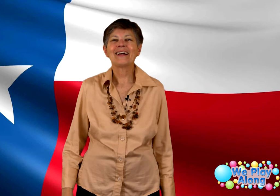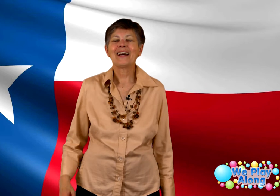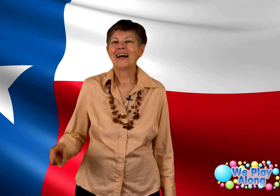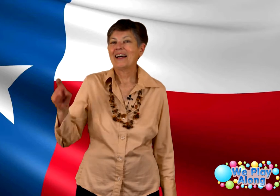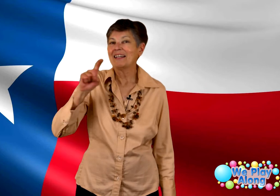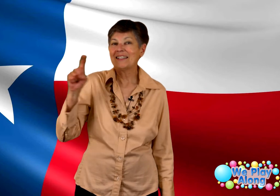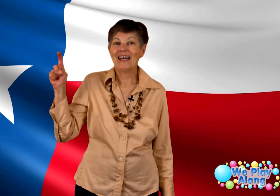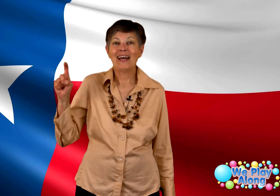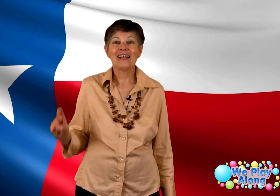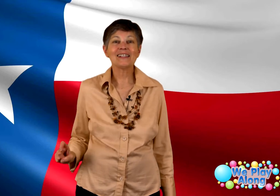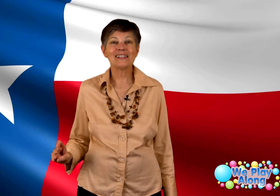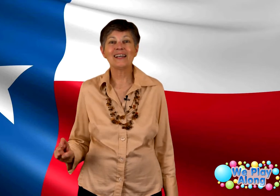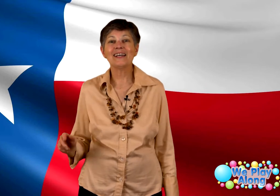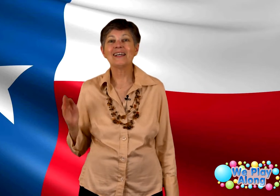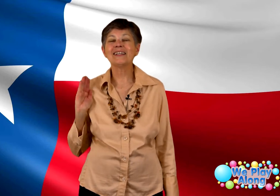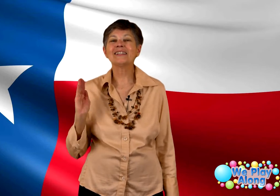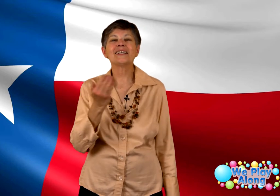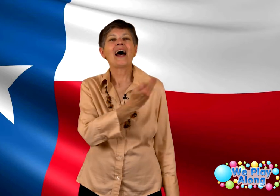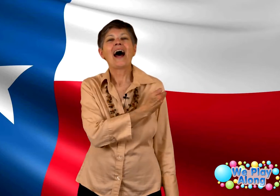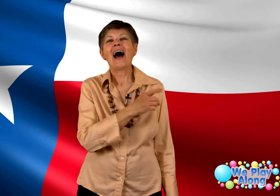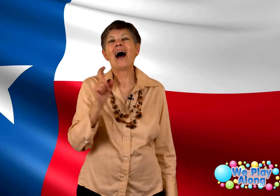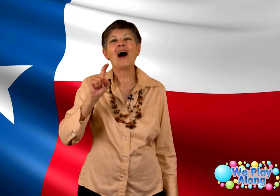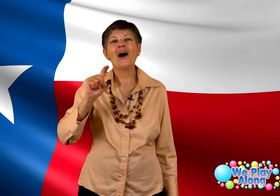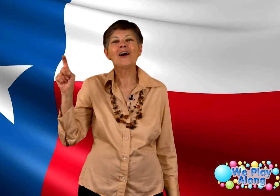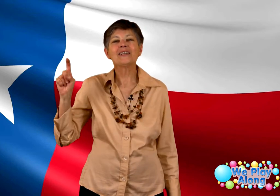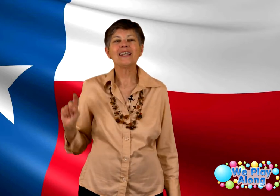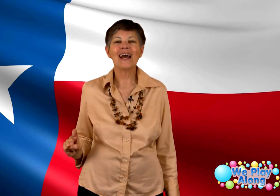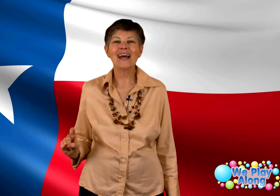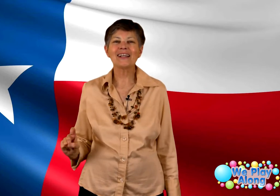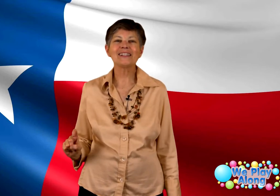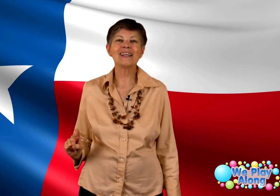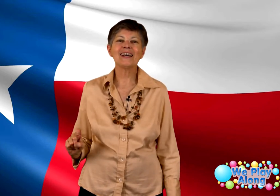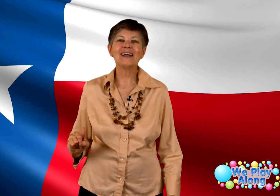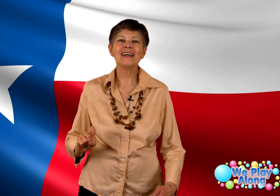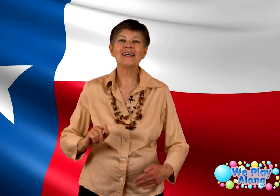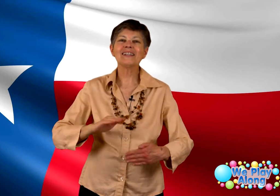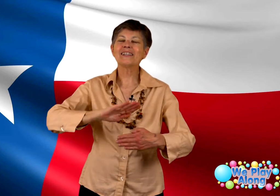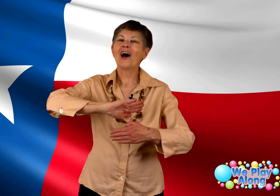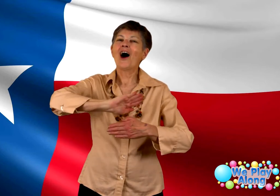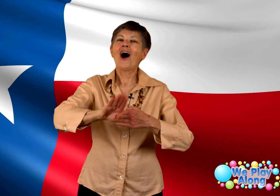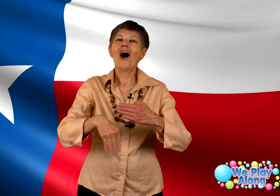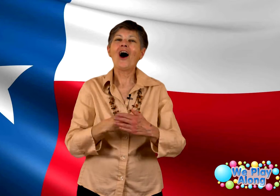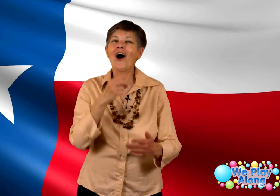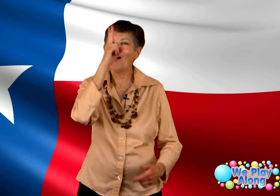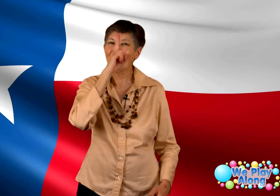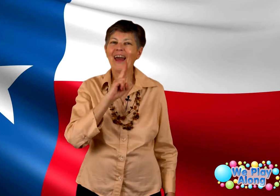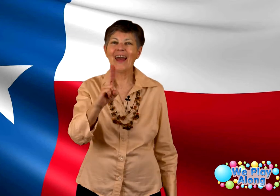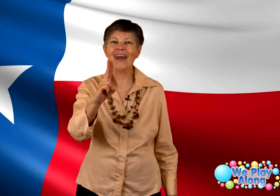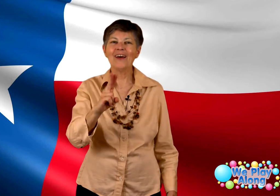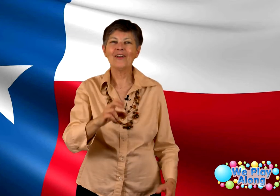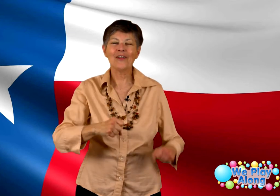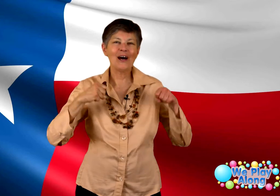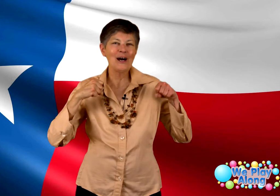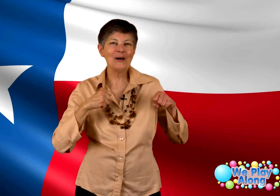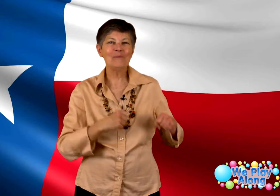Texas, our Texas. All hail the